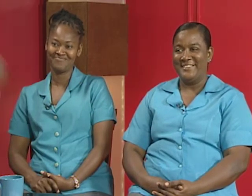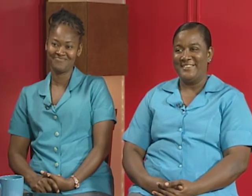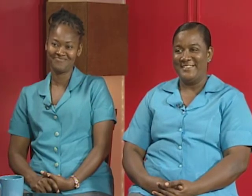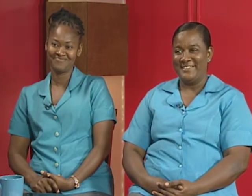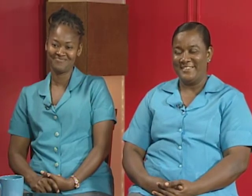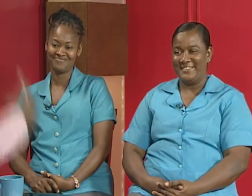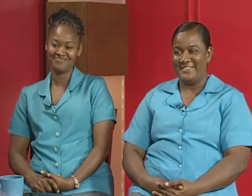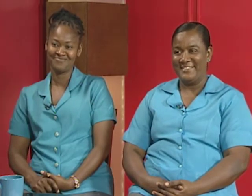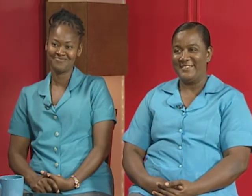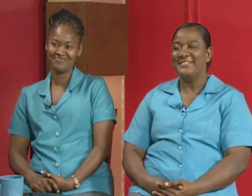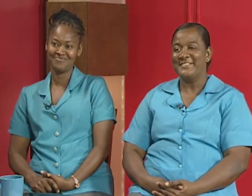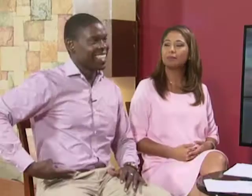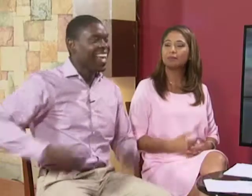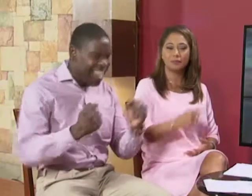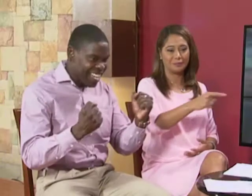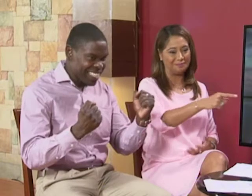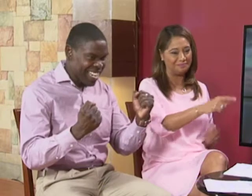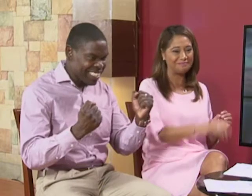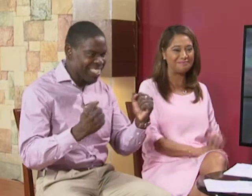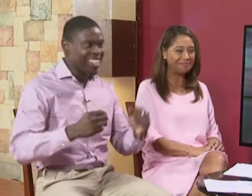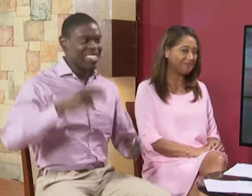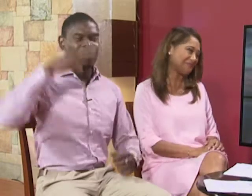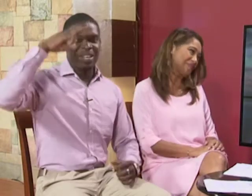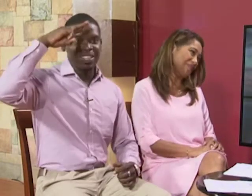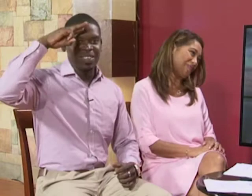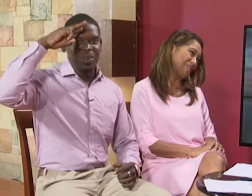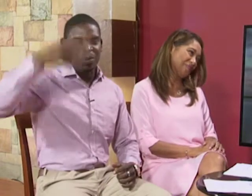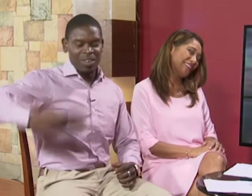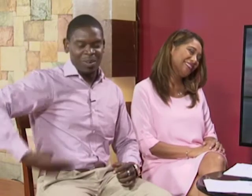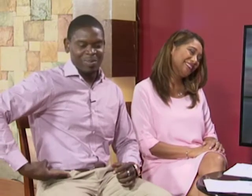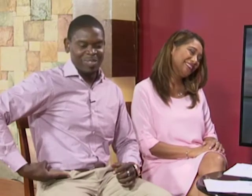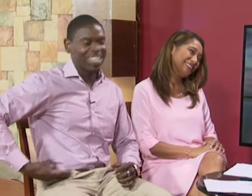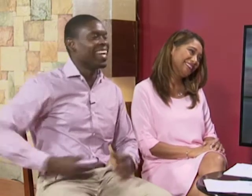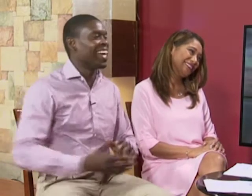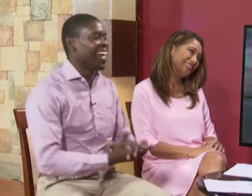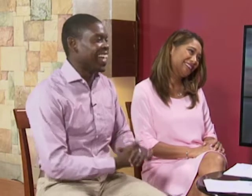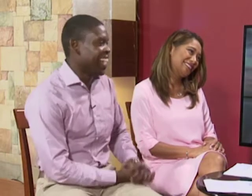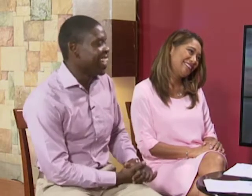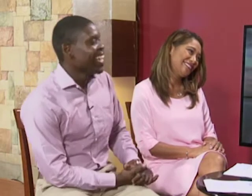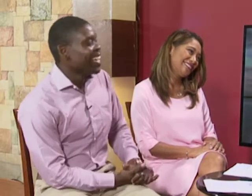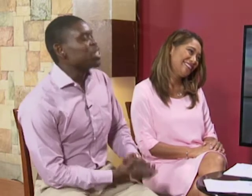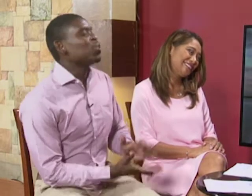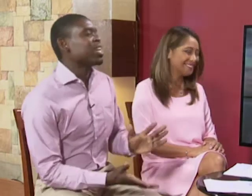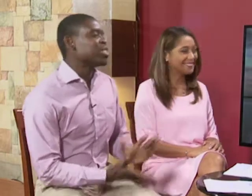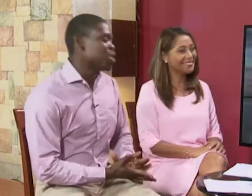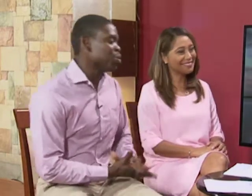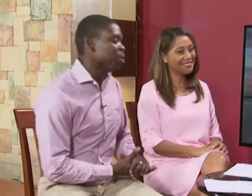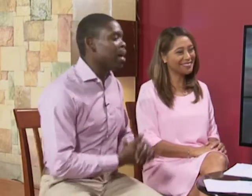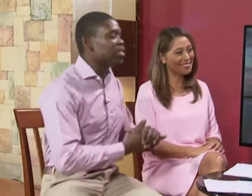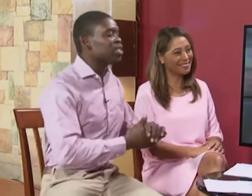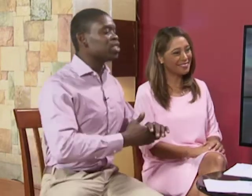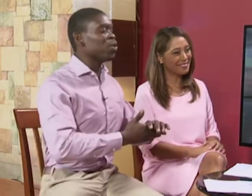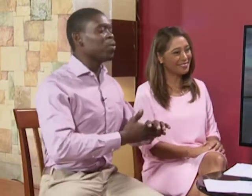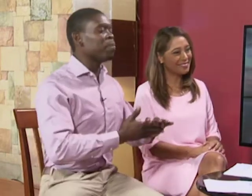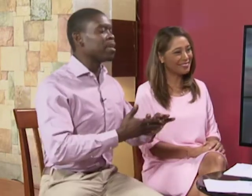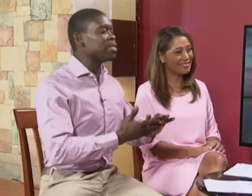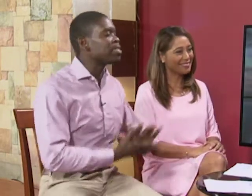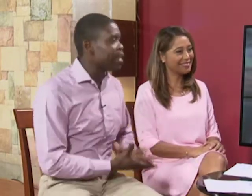welcome welcome right stepping into welcome it's so nice to see you so sign